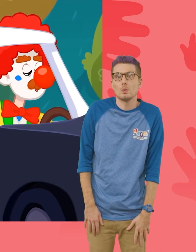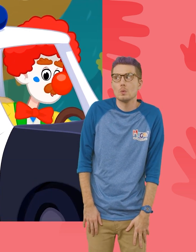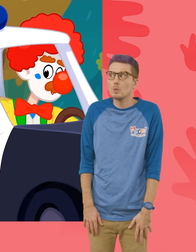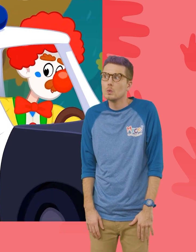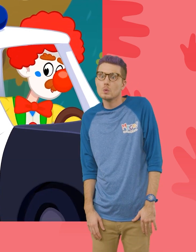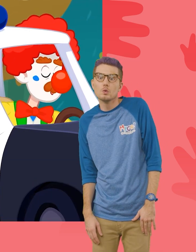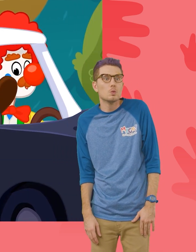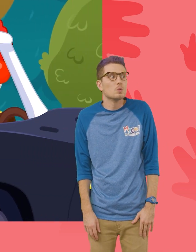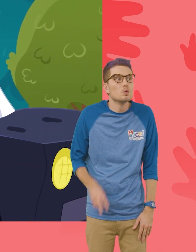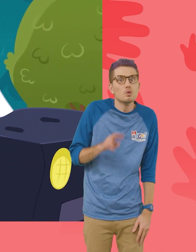Shled Vengeance